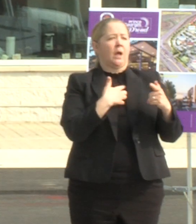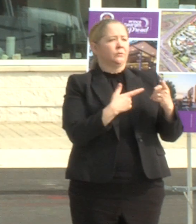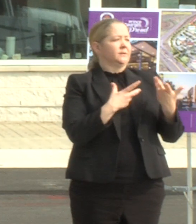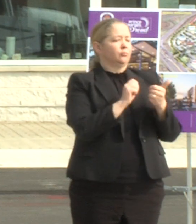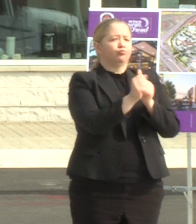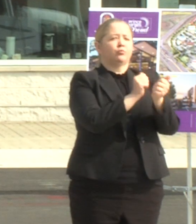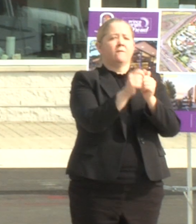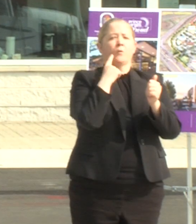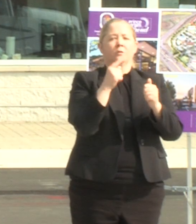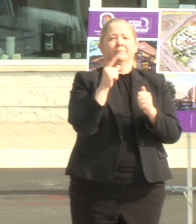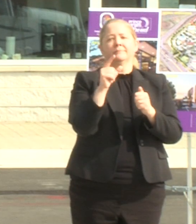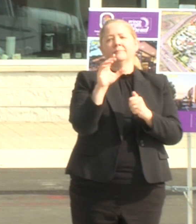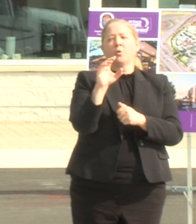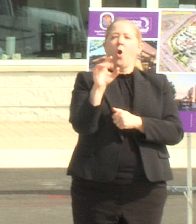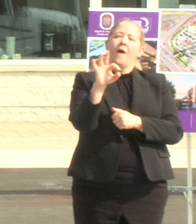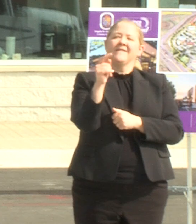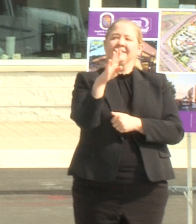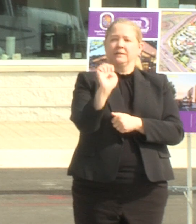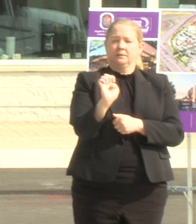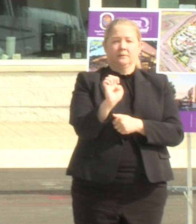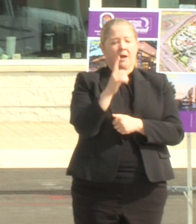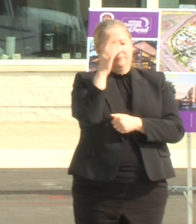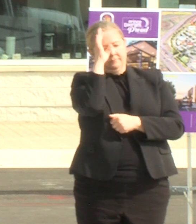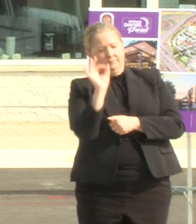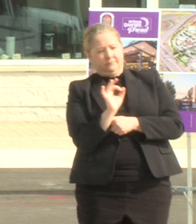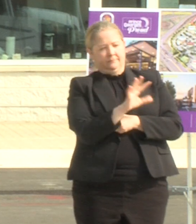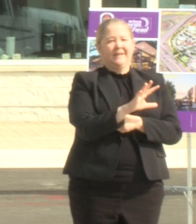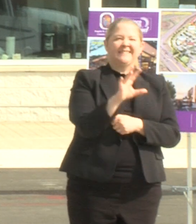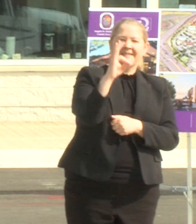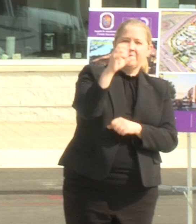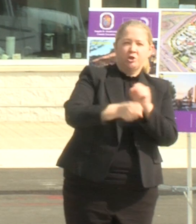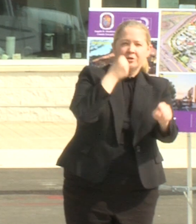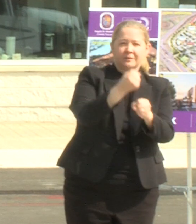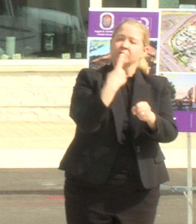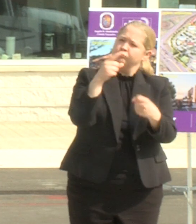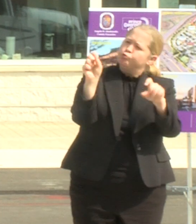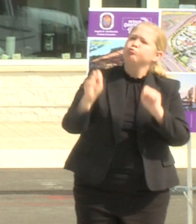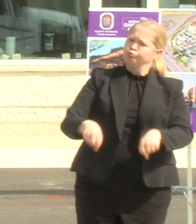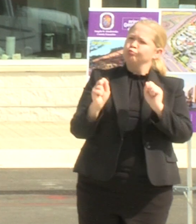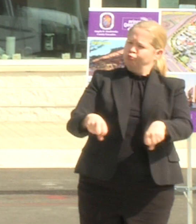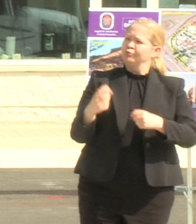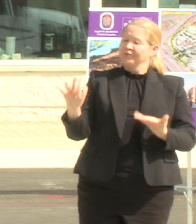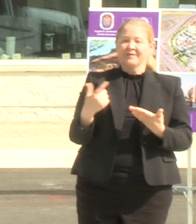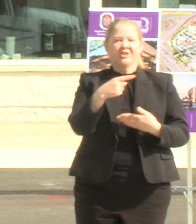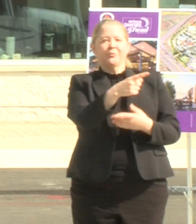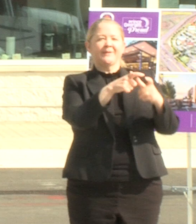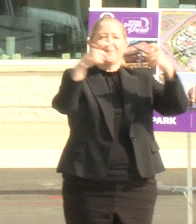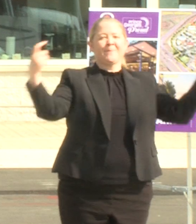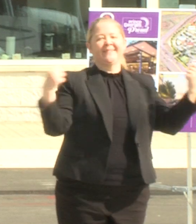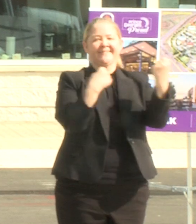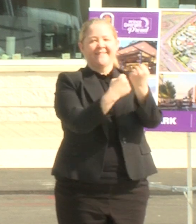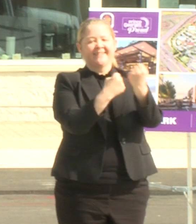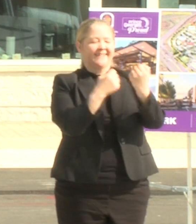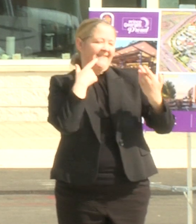and i pitched the project to her years ago seven years and she said you can do it and she was the biggest advocate for